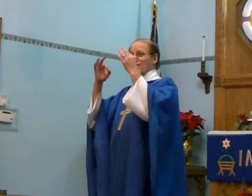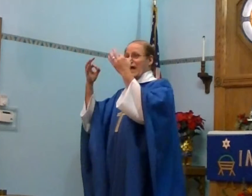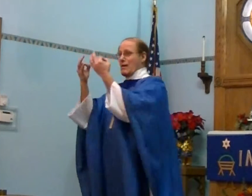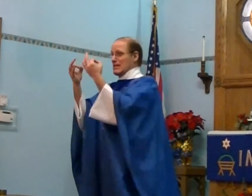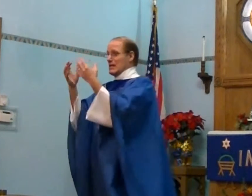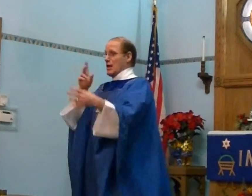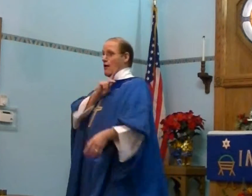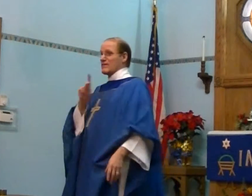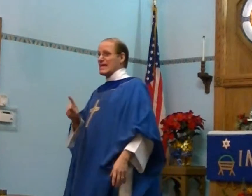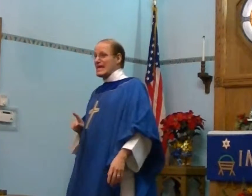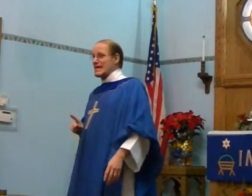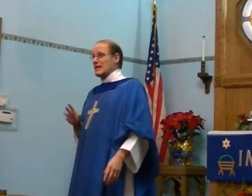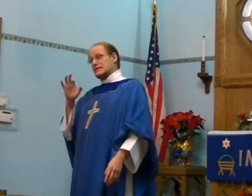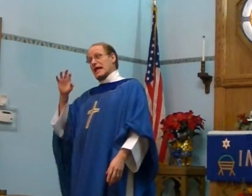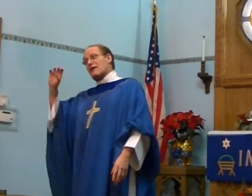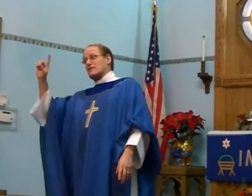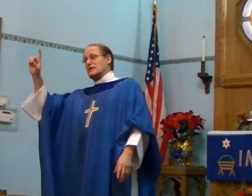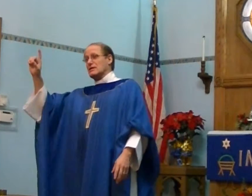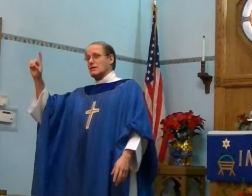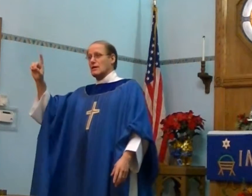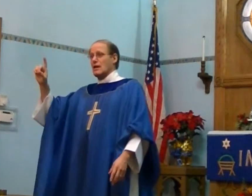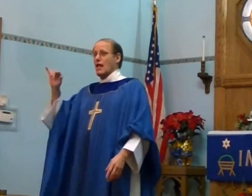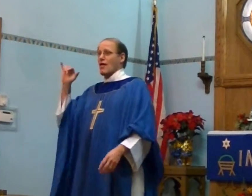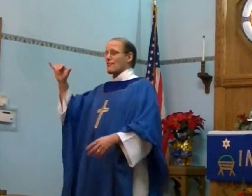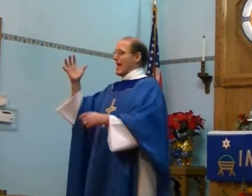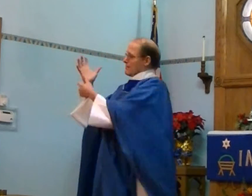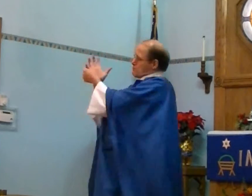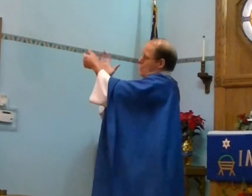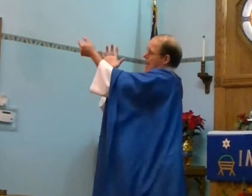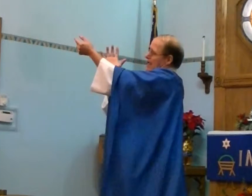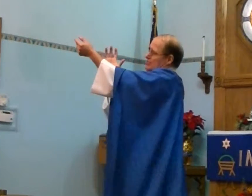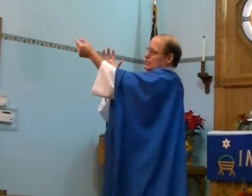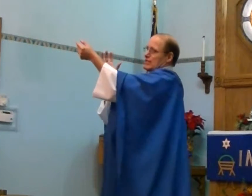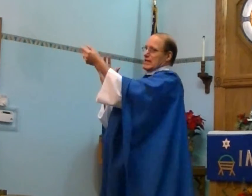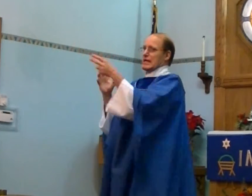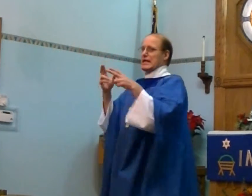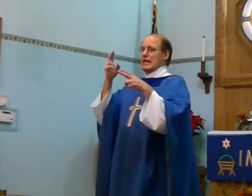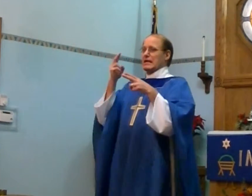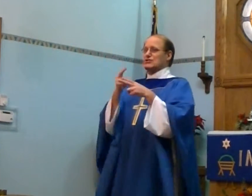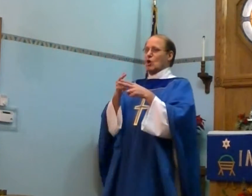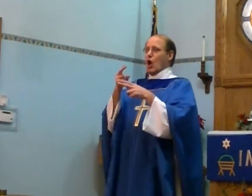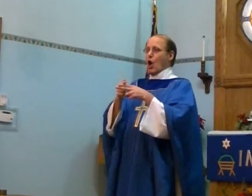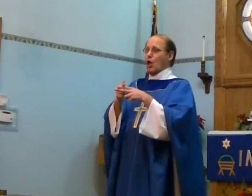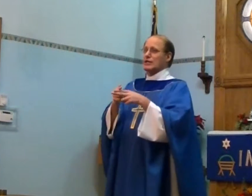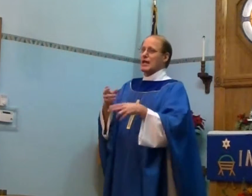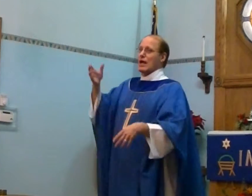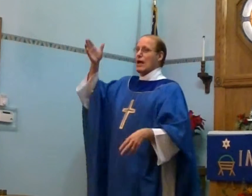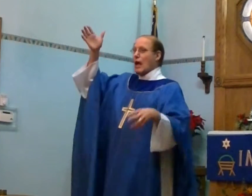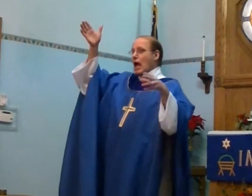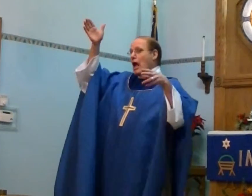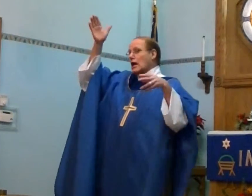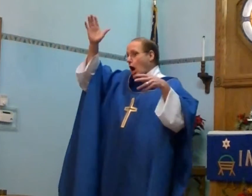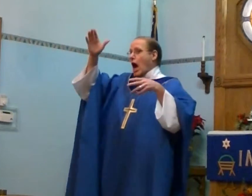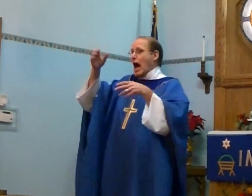family of King David, That branch is called God